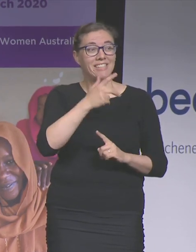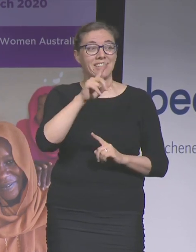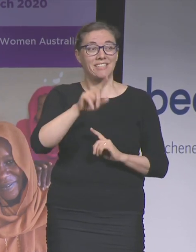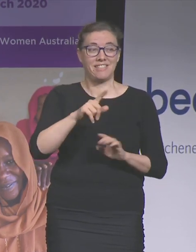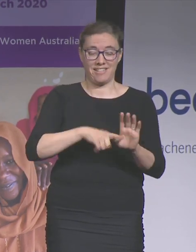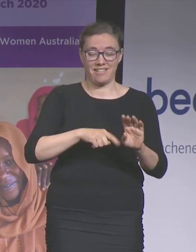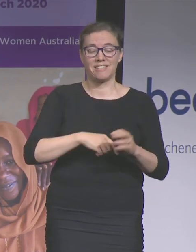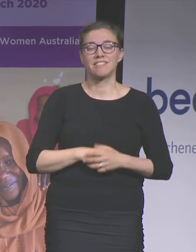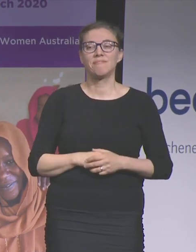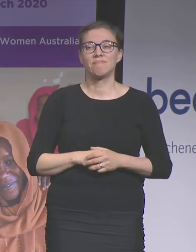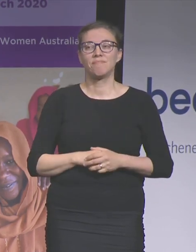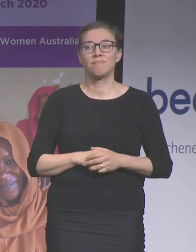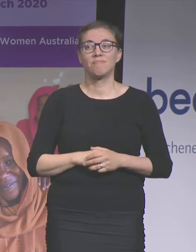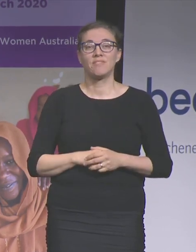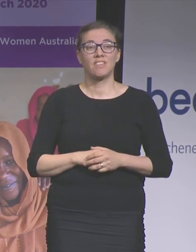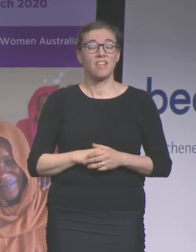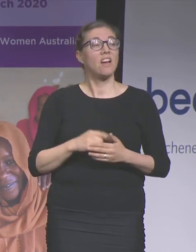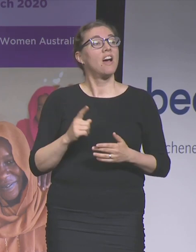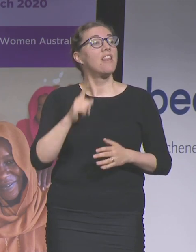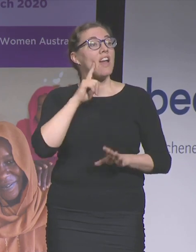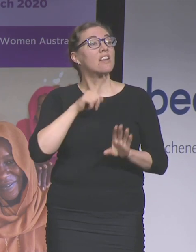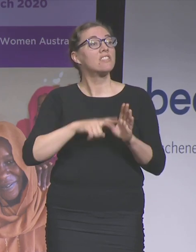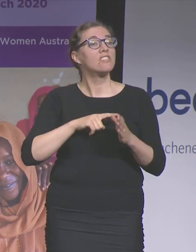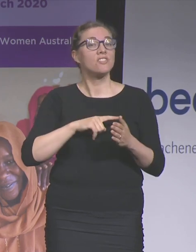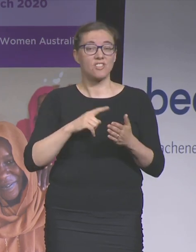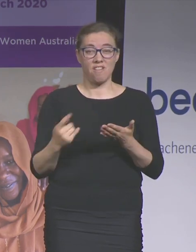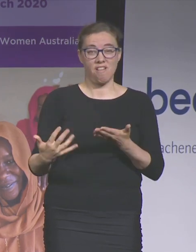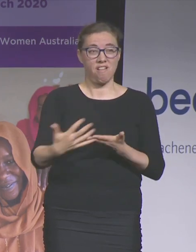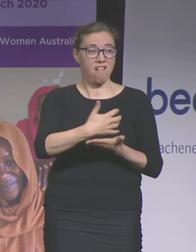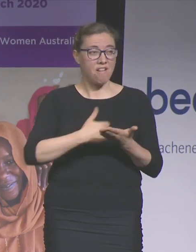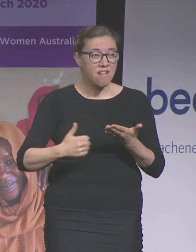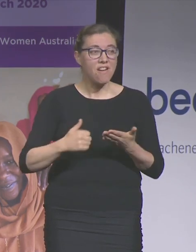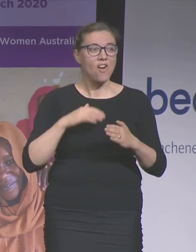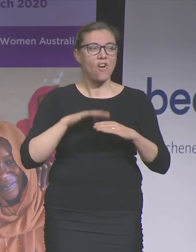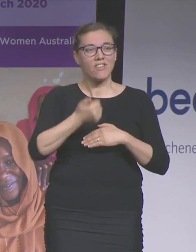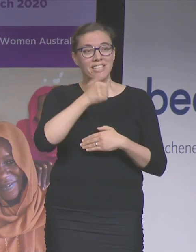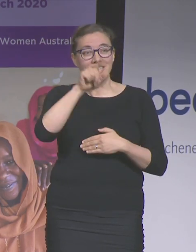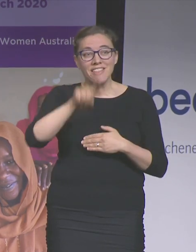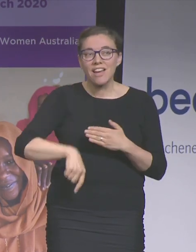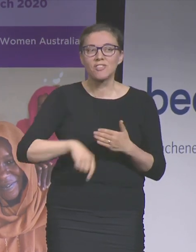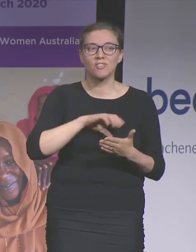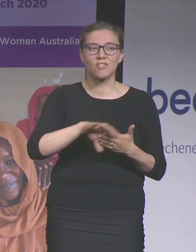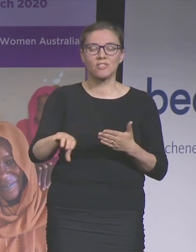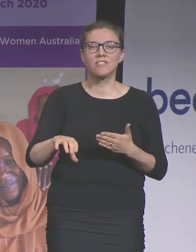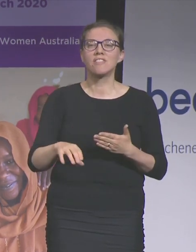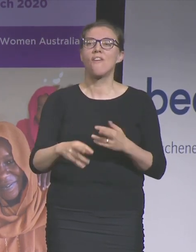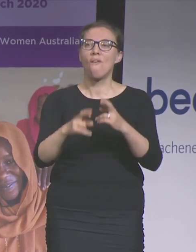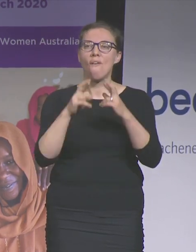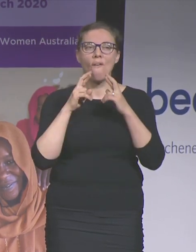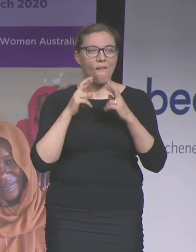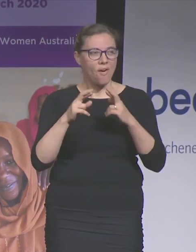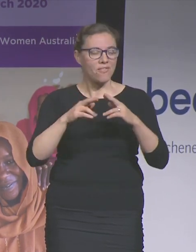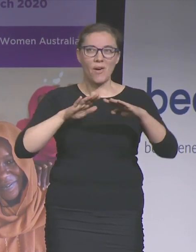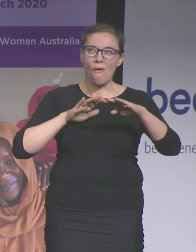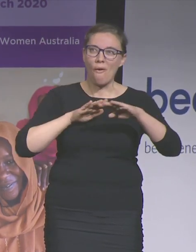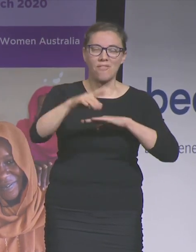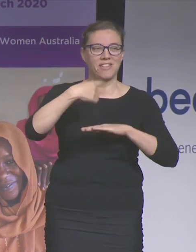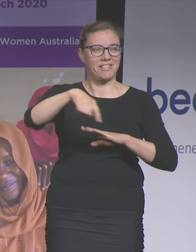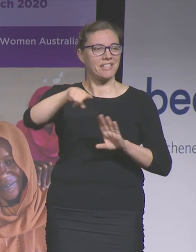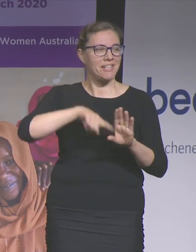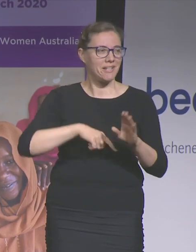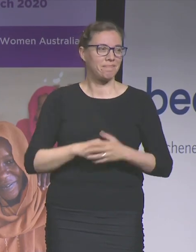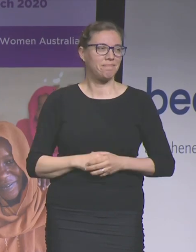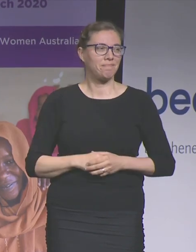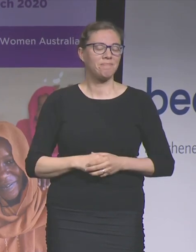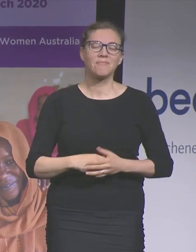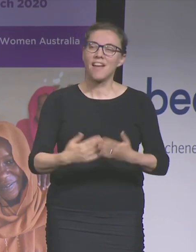to improve the lives of women in our region. And this year we are hoping for more. So can I thank you again for getting up early, for being